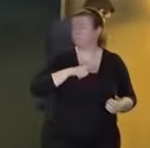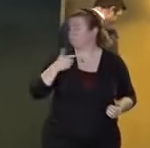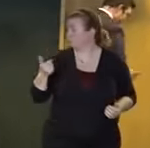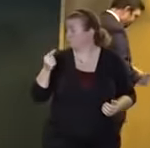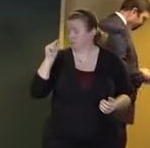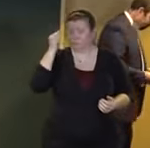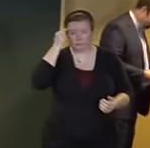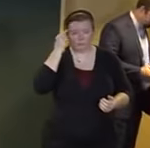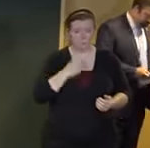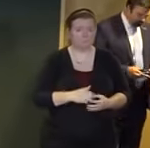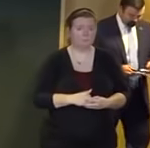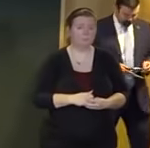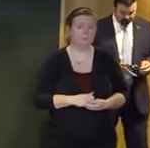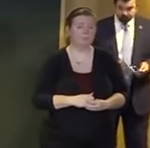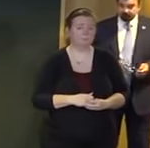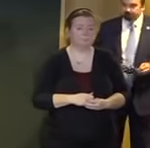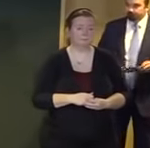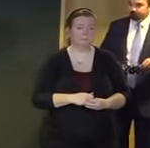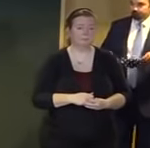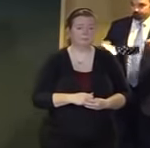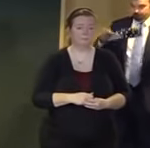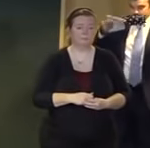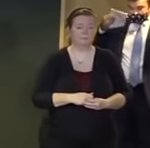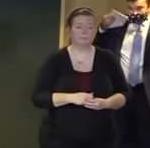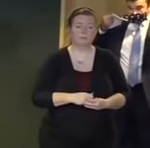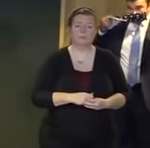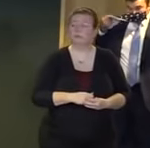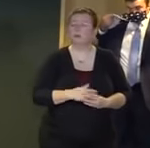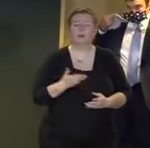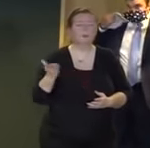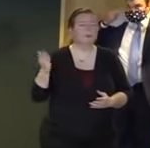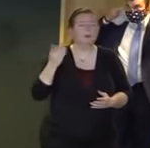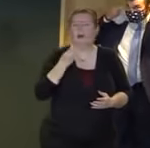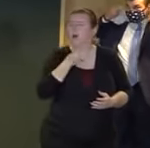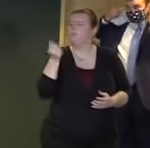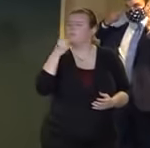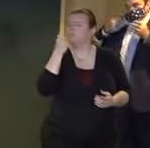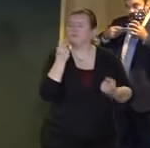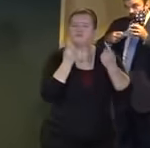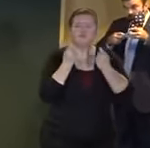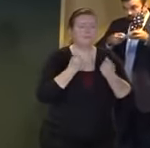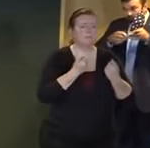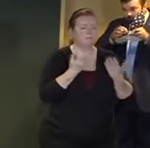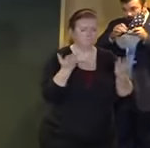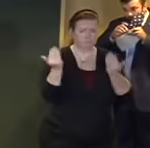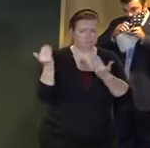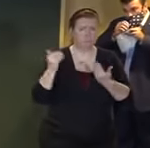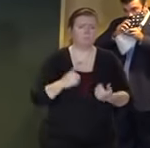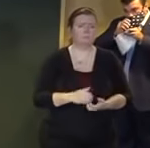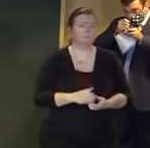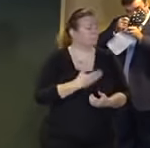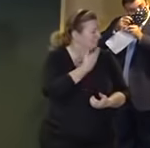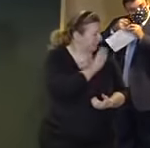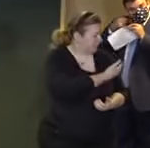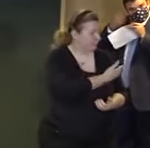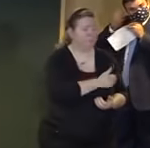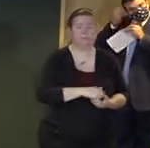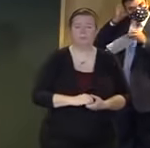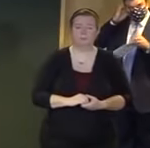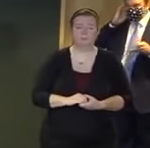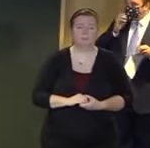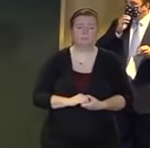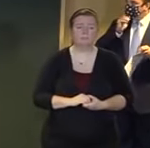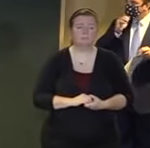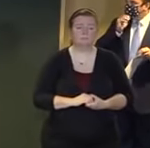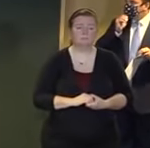thank you you i'll take this down just for a second and take a few questions let me summarize jared thank you let summarize a couple of things here just to put the frame